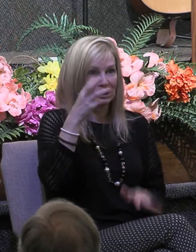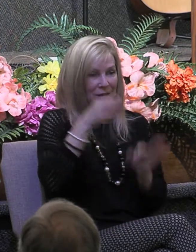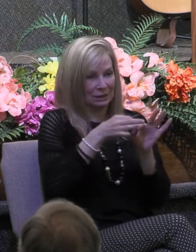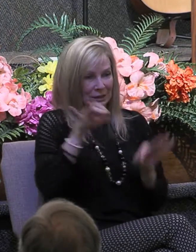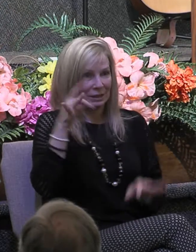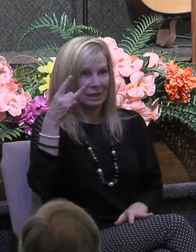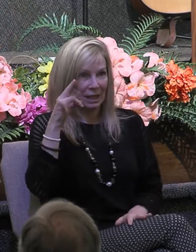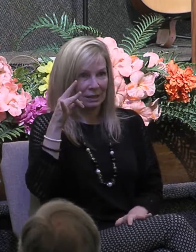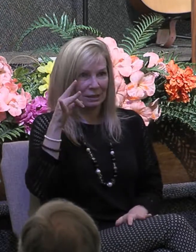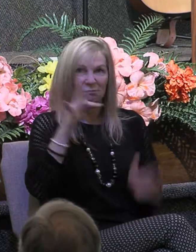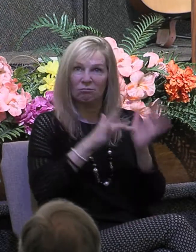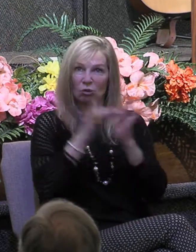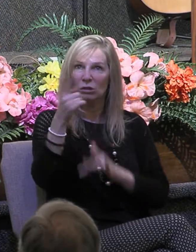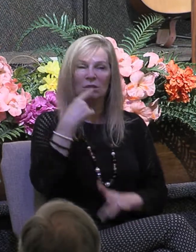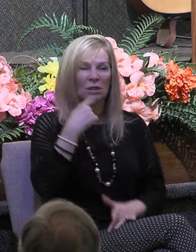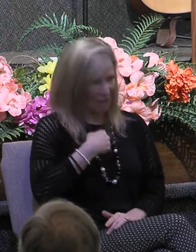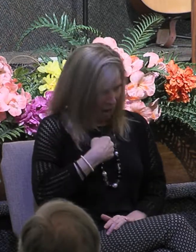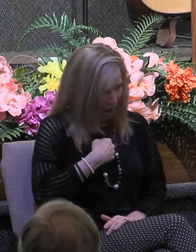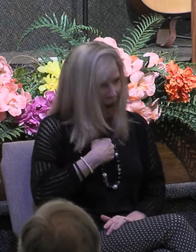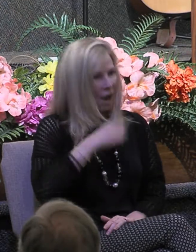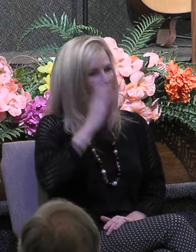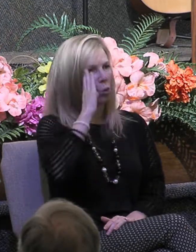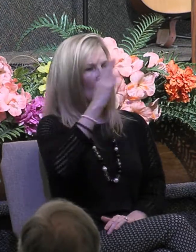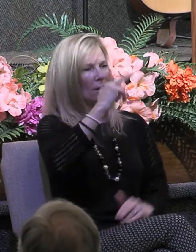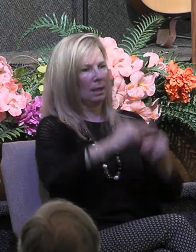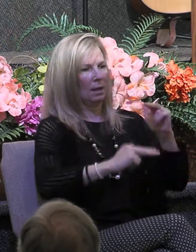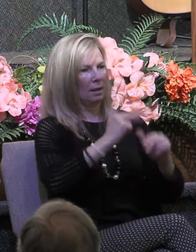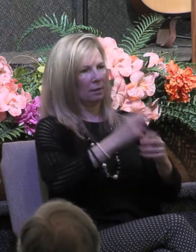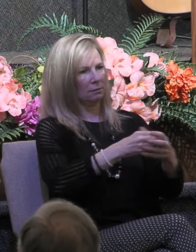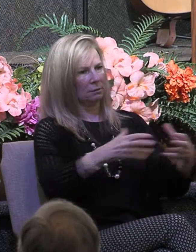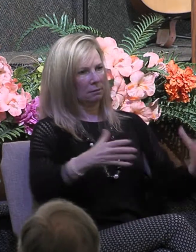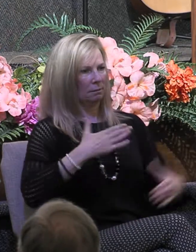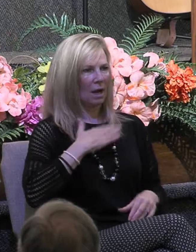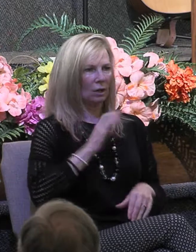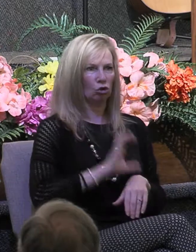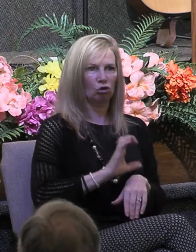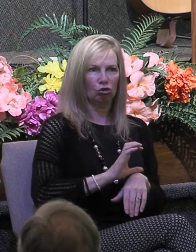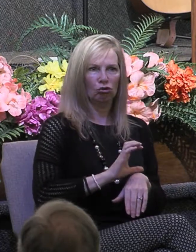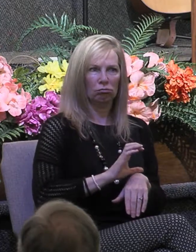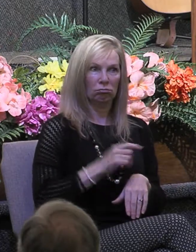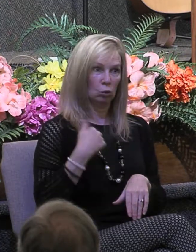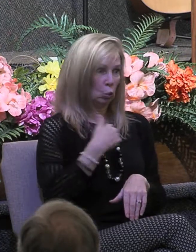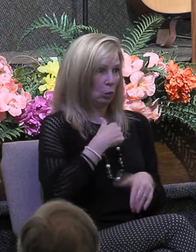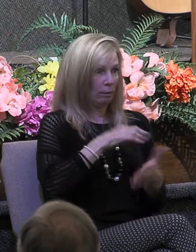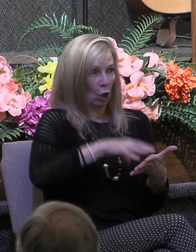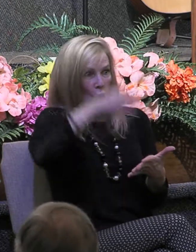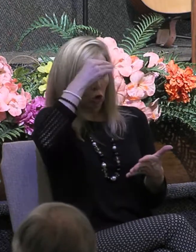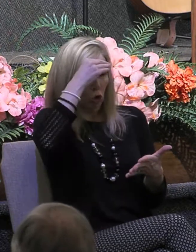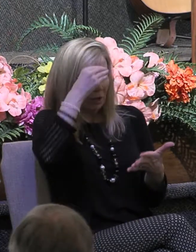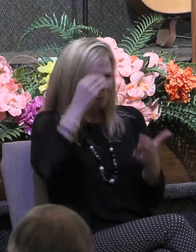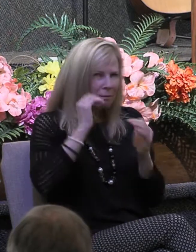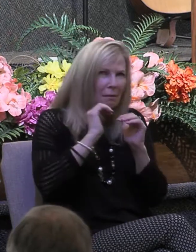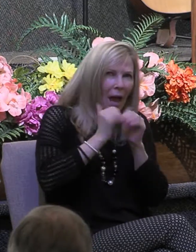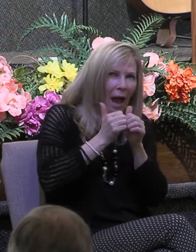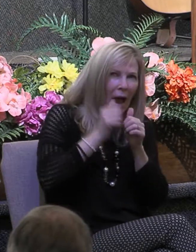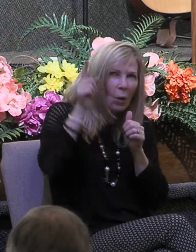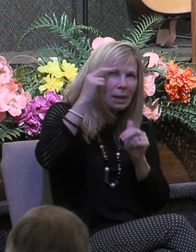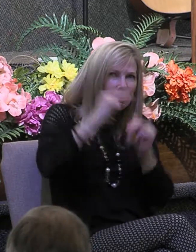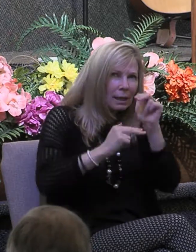We've been exploring some of the various aspects related to how Jesus builds his